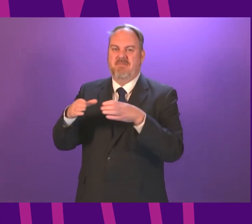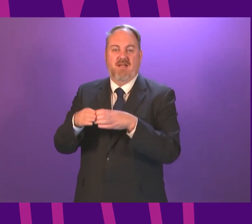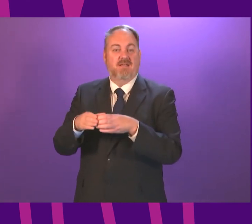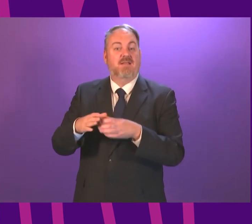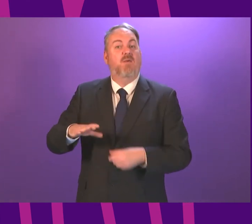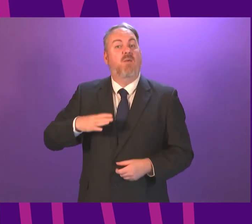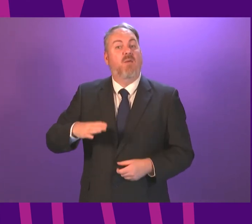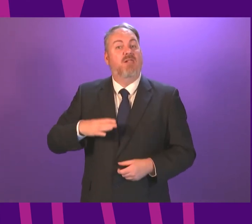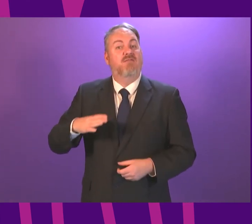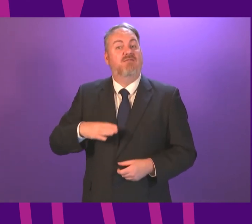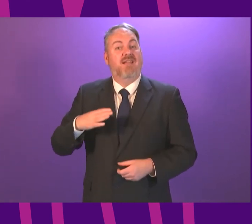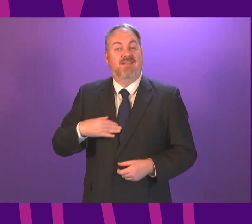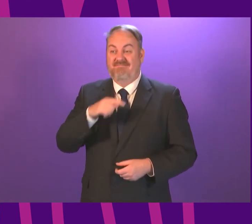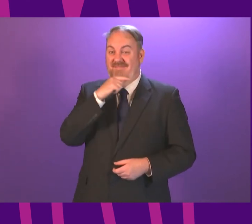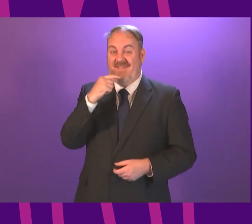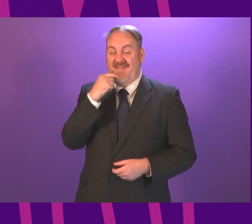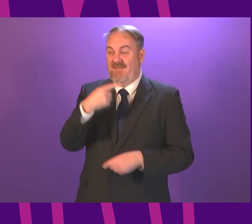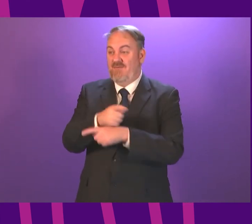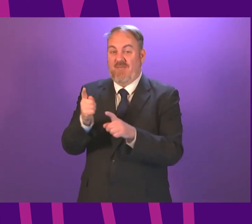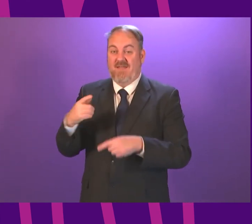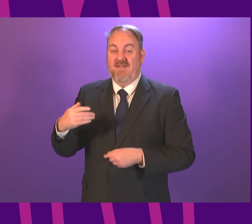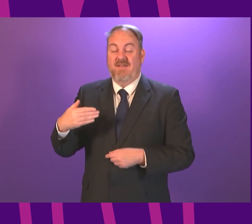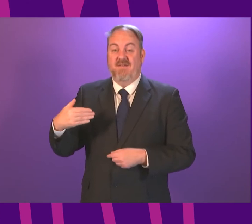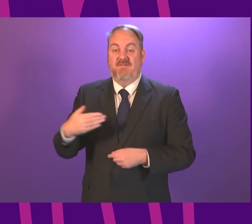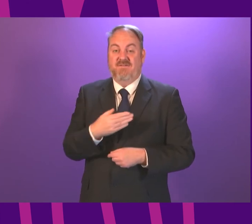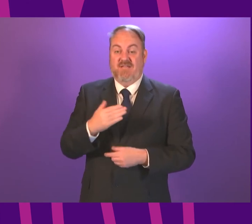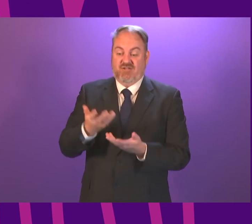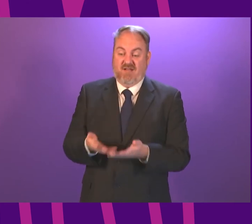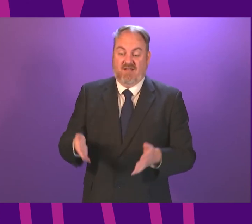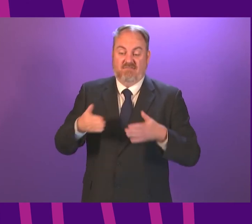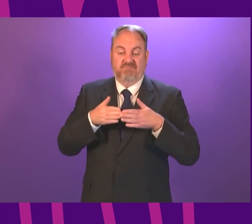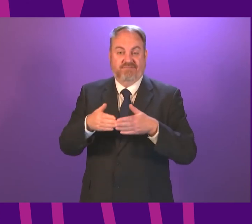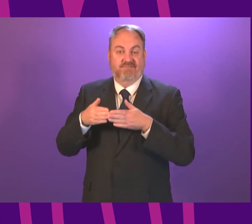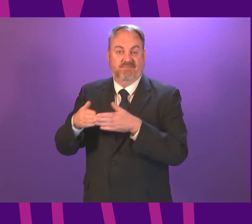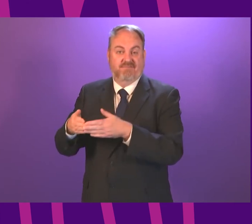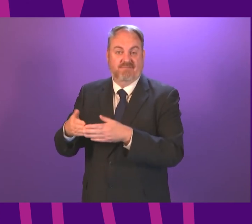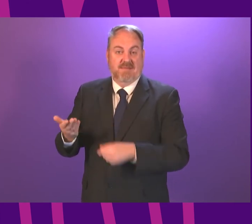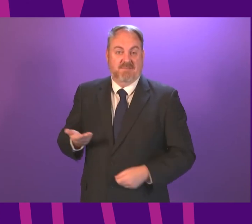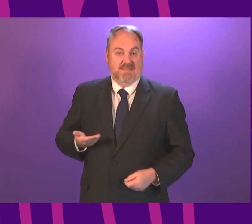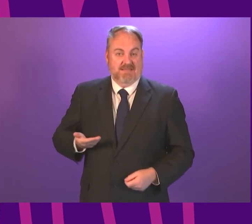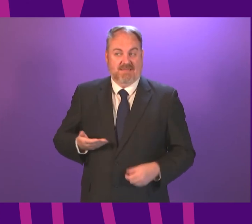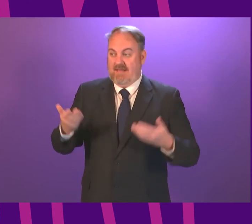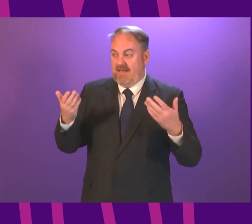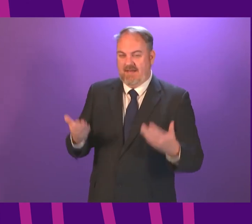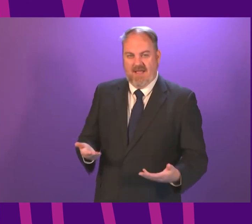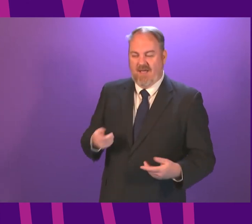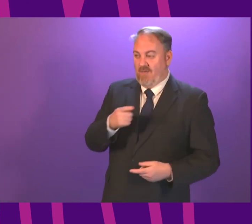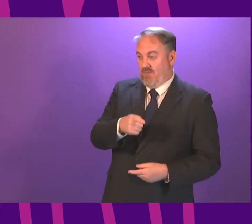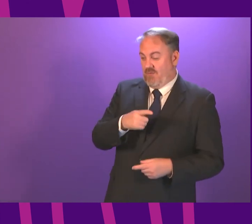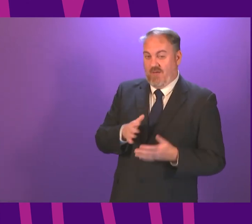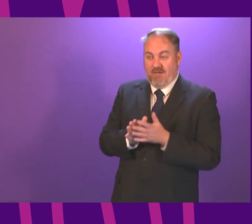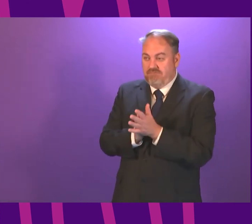already betrayed Scotland's fishing communities, and it now seems to be about to betray Scotland's farming